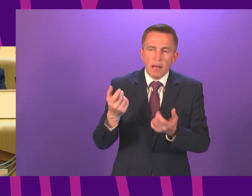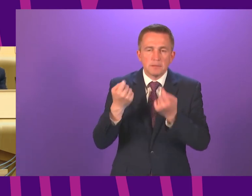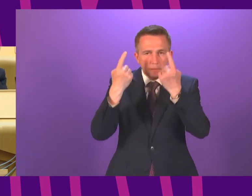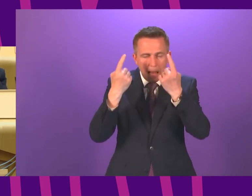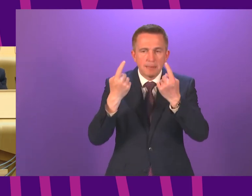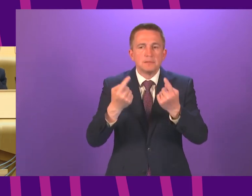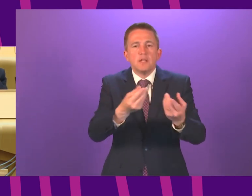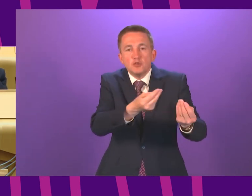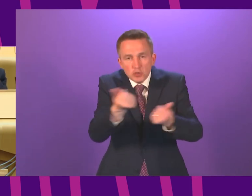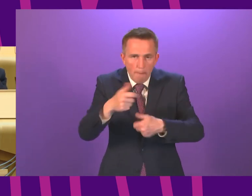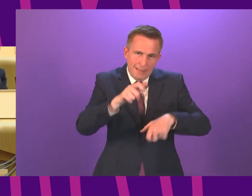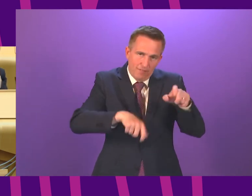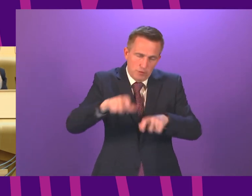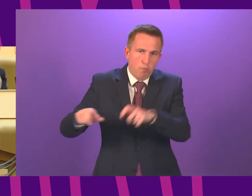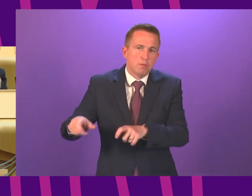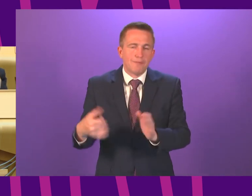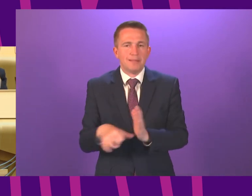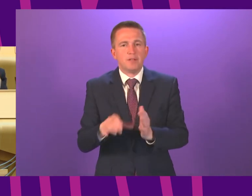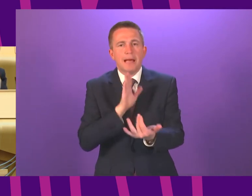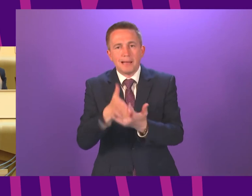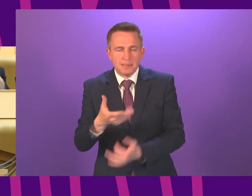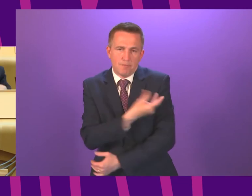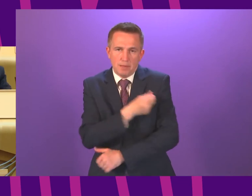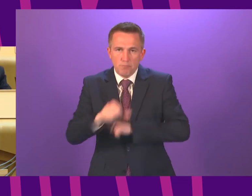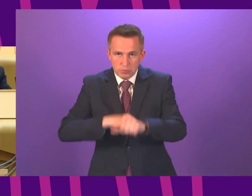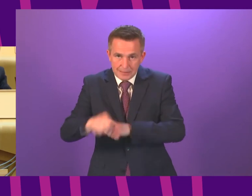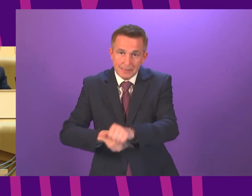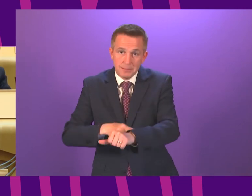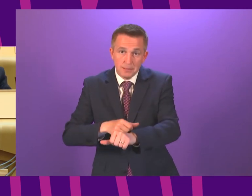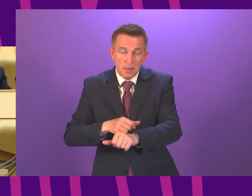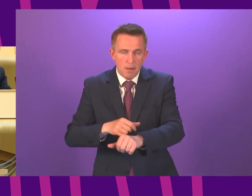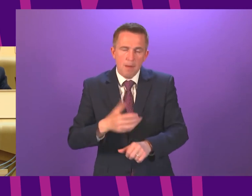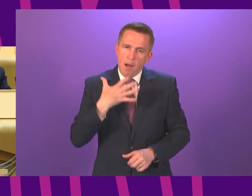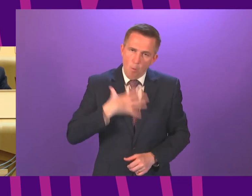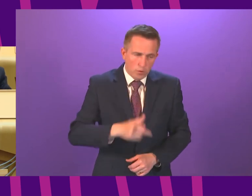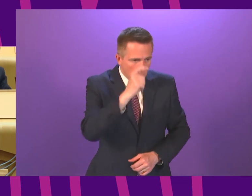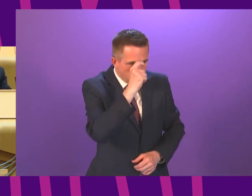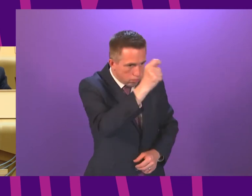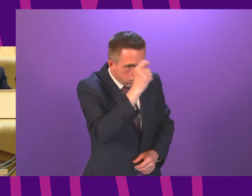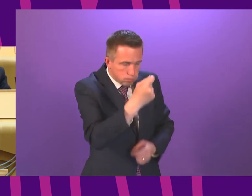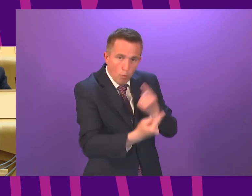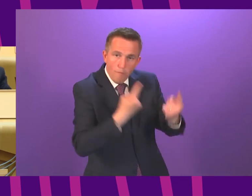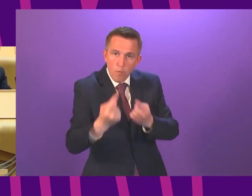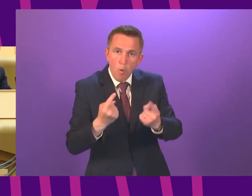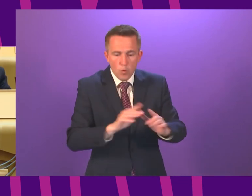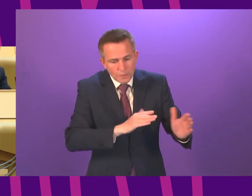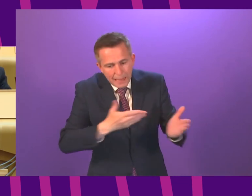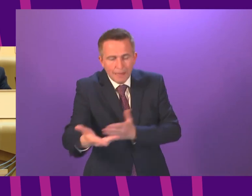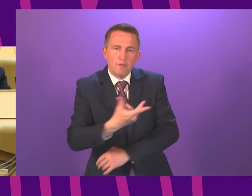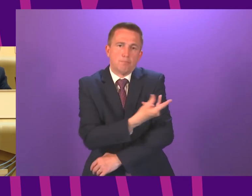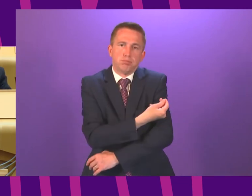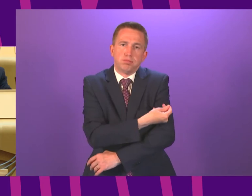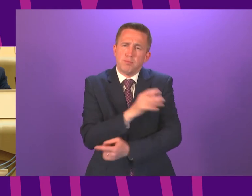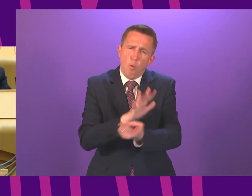difficulties some individuals are having I do want again to pay tribute to people who are working so hard to deliver this programme in every single